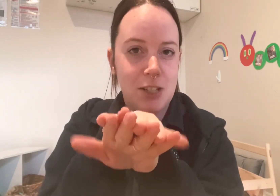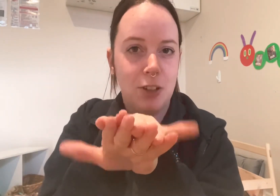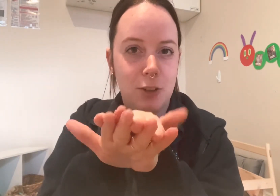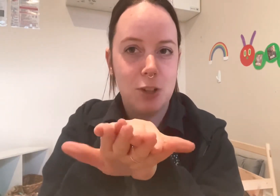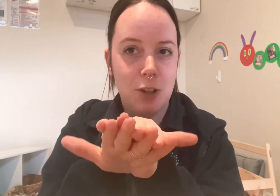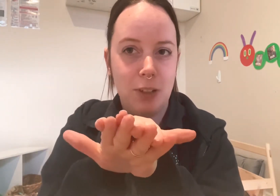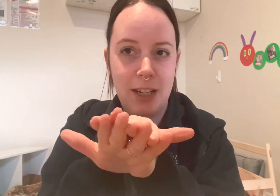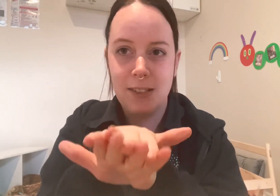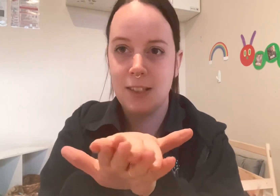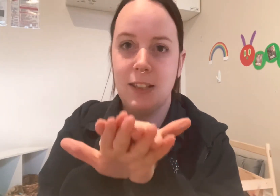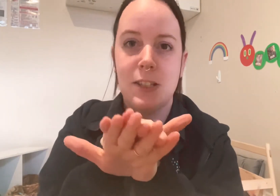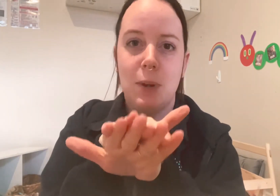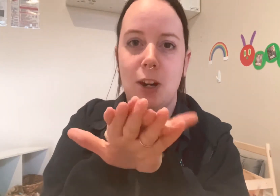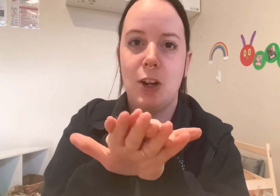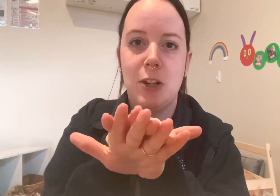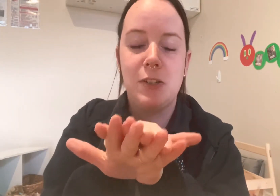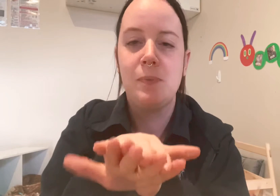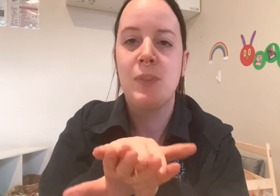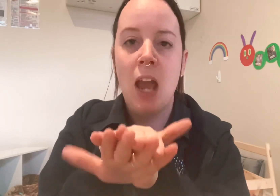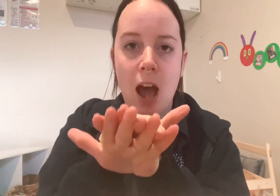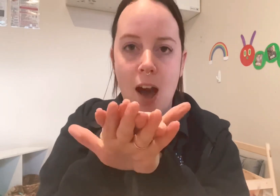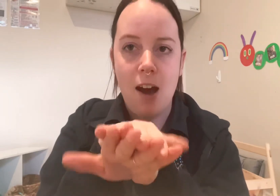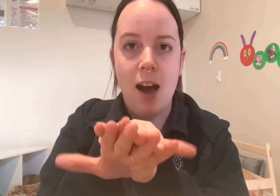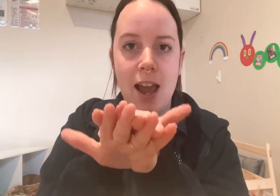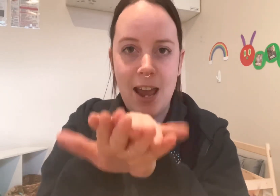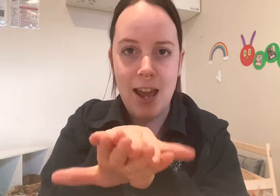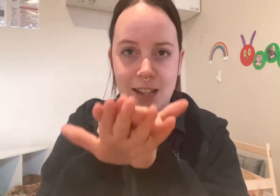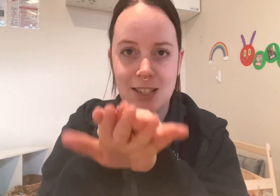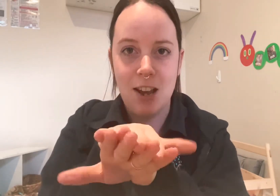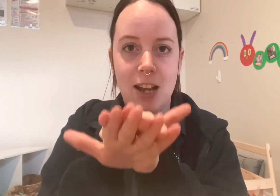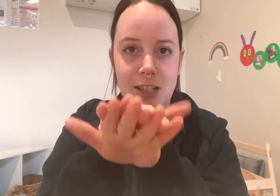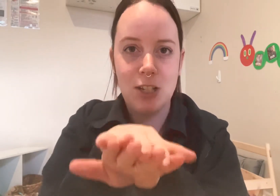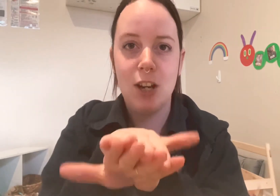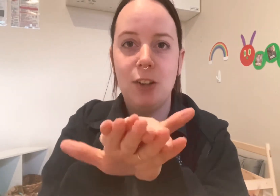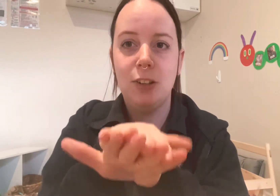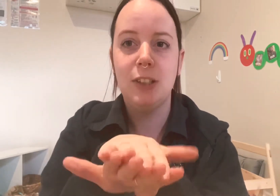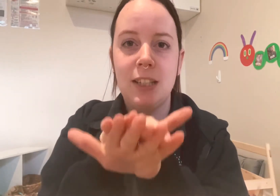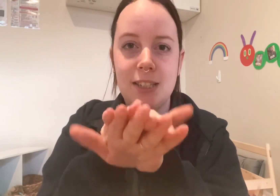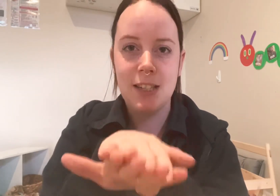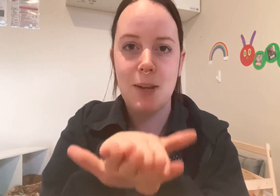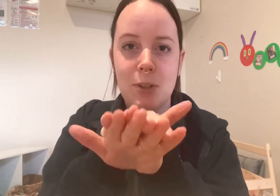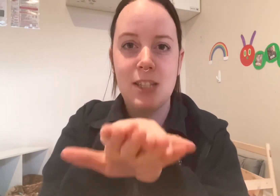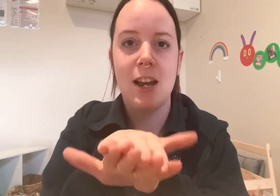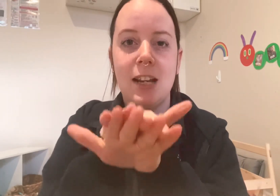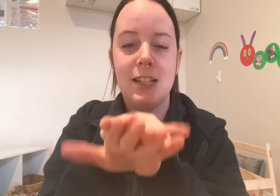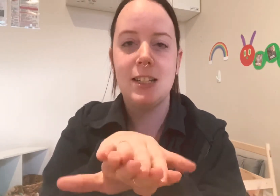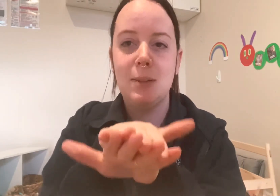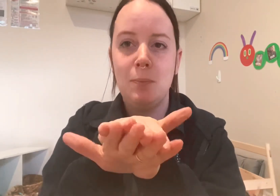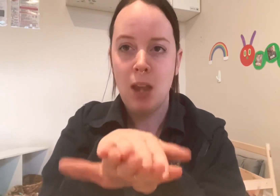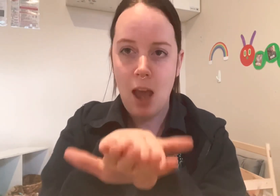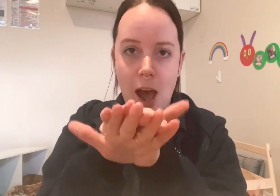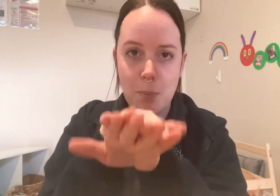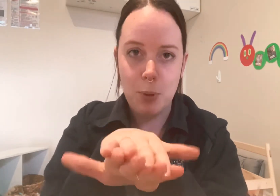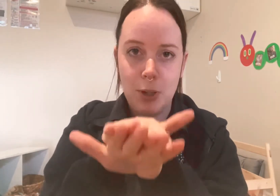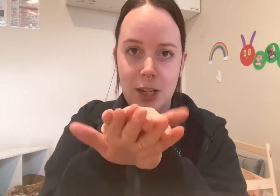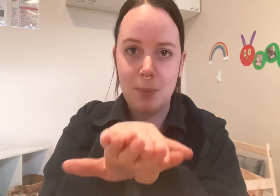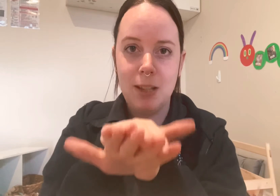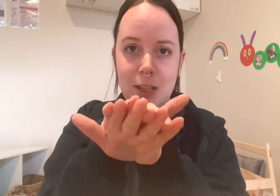your little turtle legs and this one goes, I had a tiny turtle, his name was Tiny Tim. I put him in the